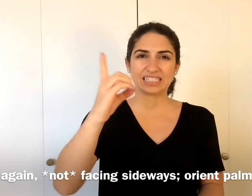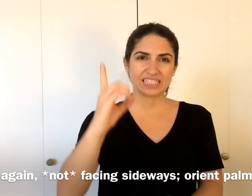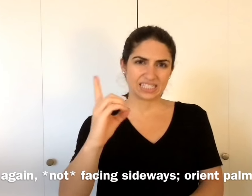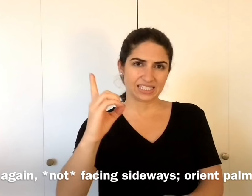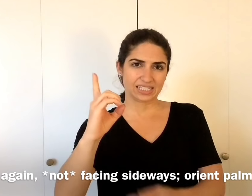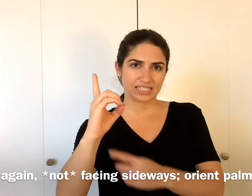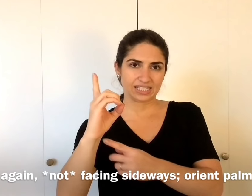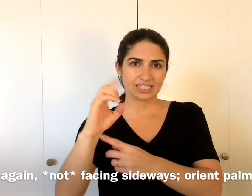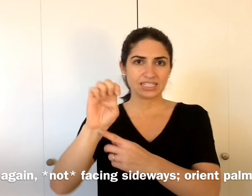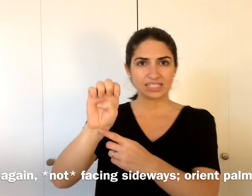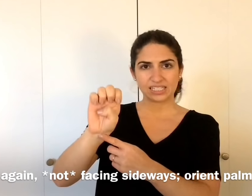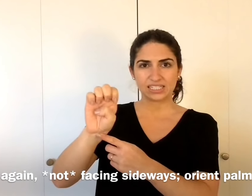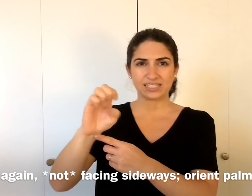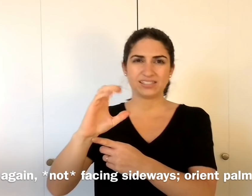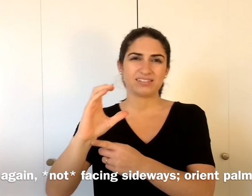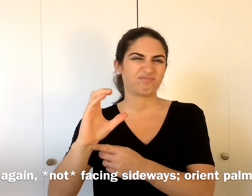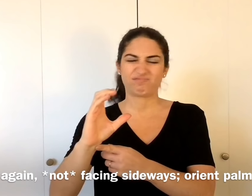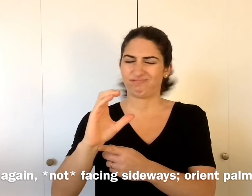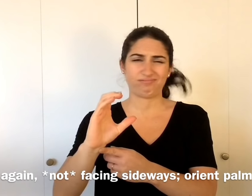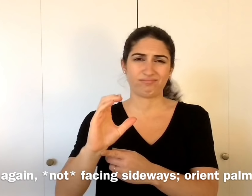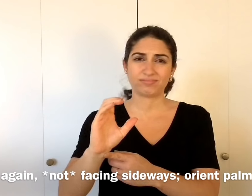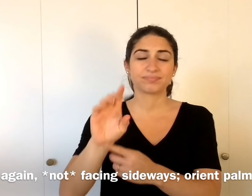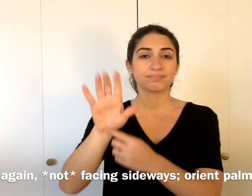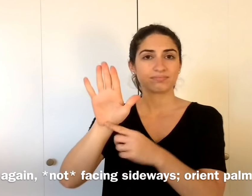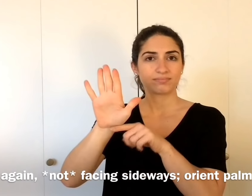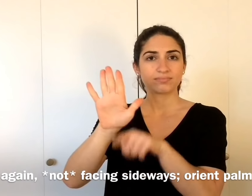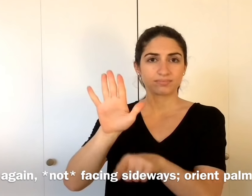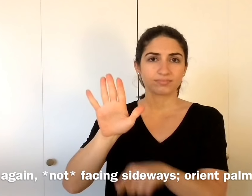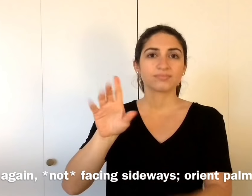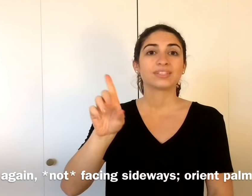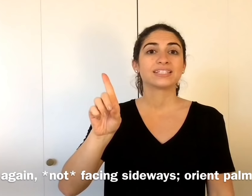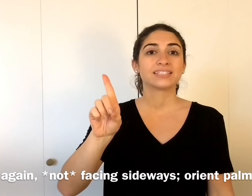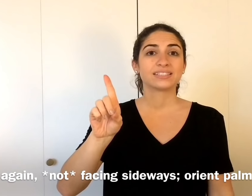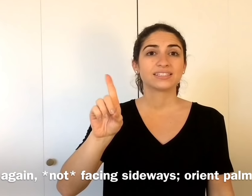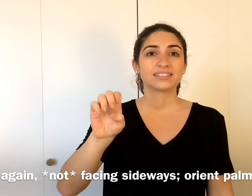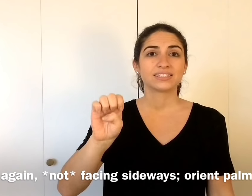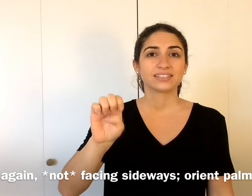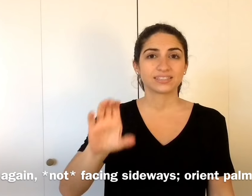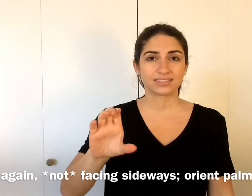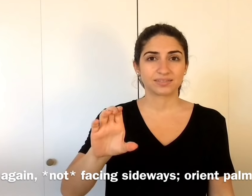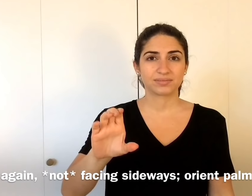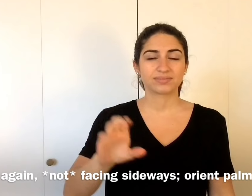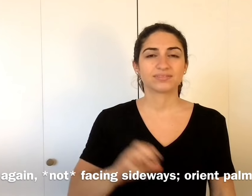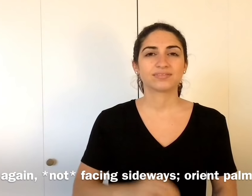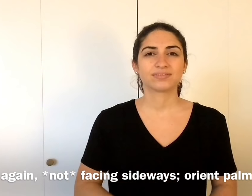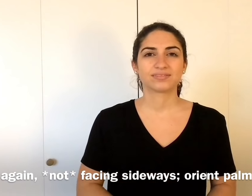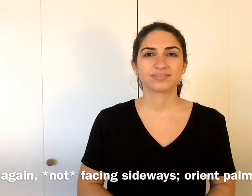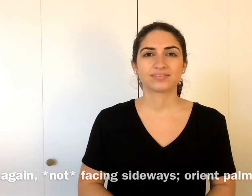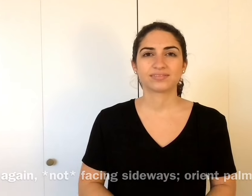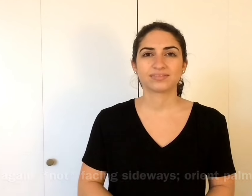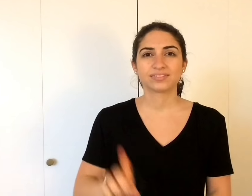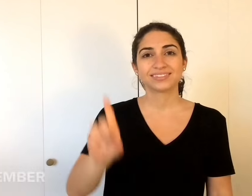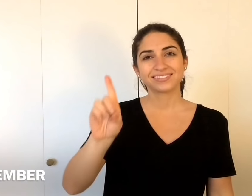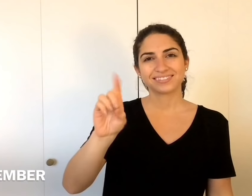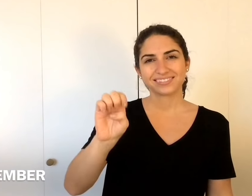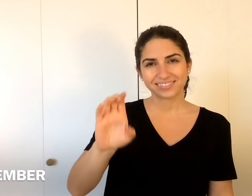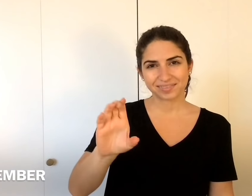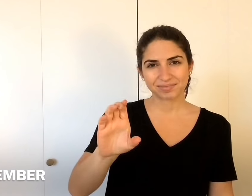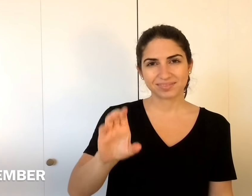don't do it sideways. Palm forward. December. December.